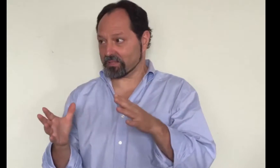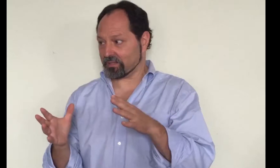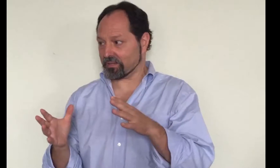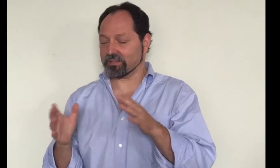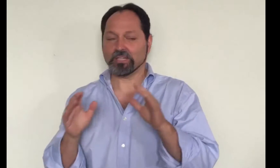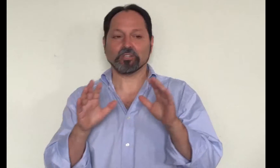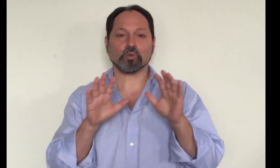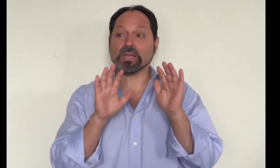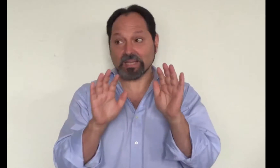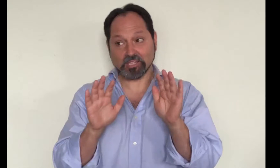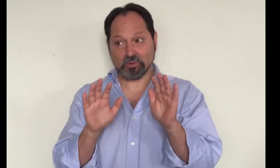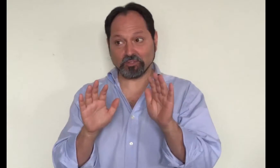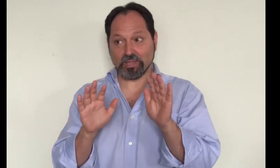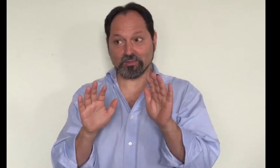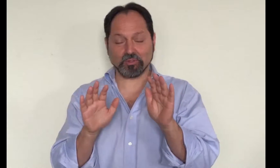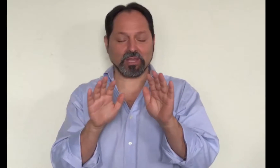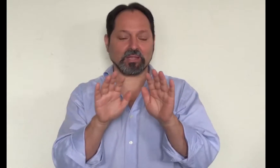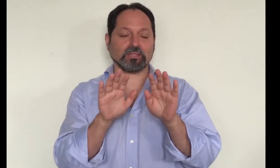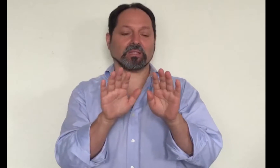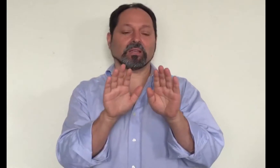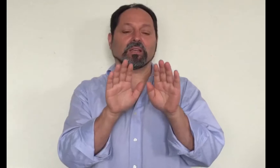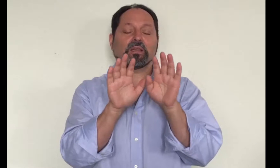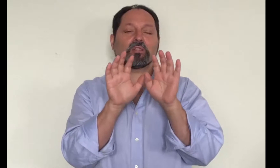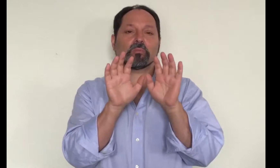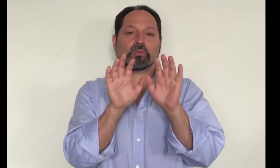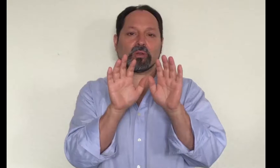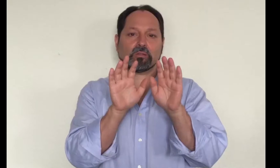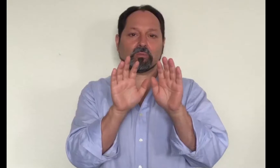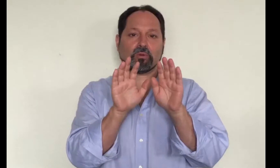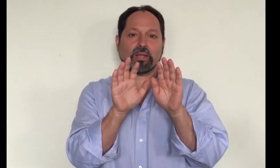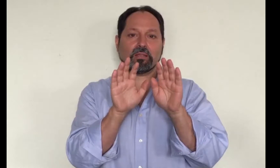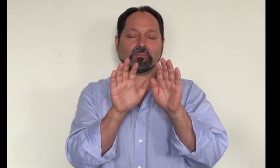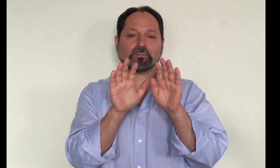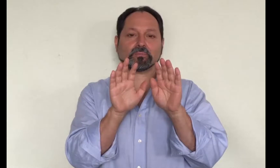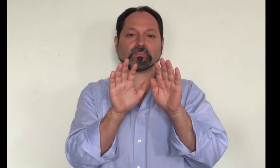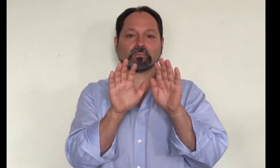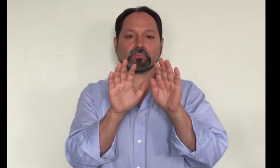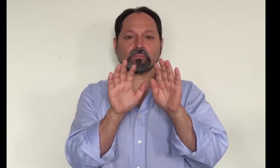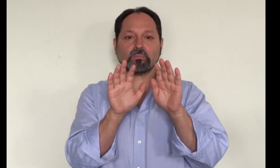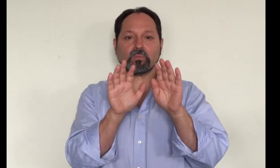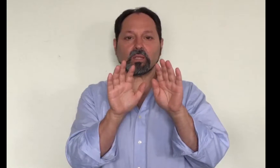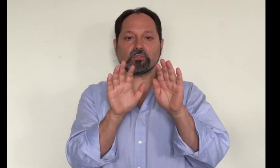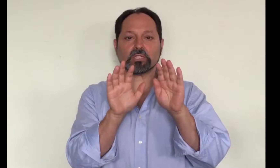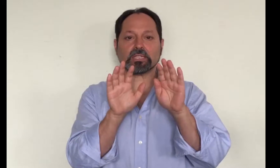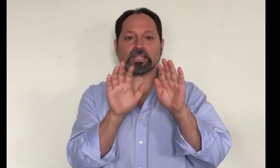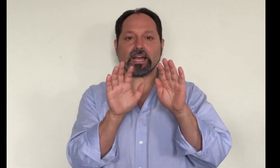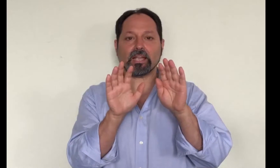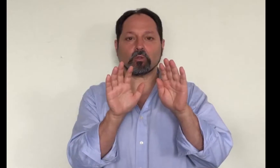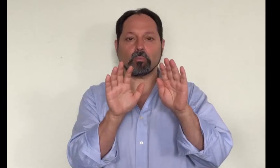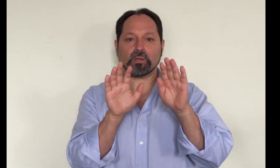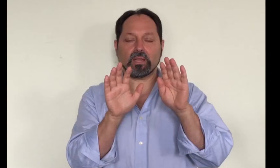so exaggerate again with the hands you put your hand on the brain you have a slight opening